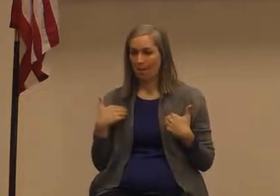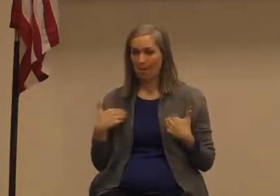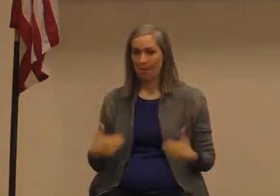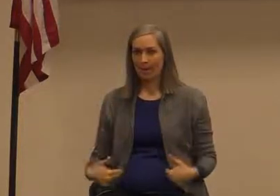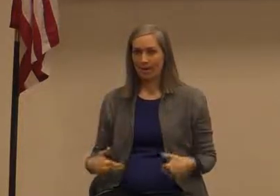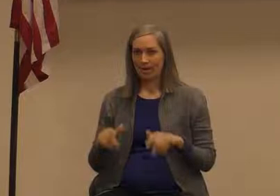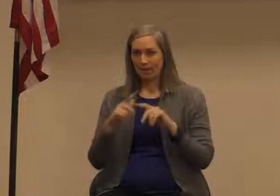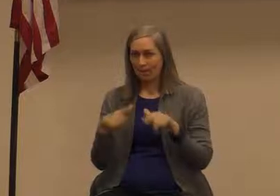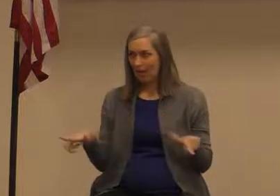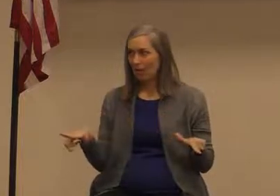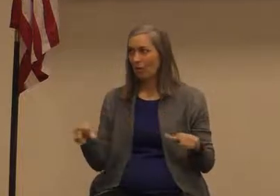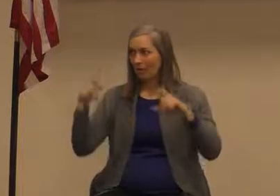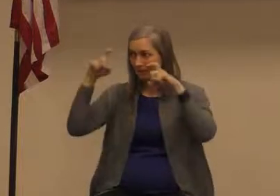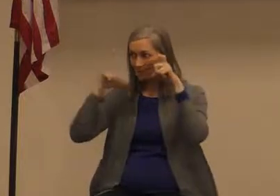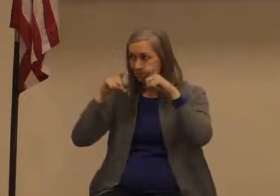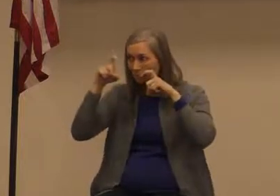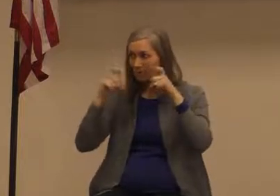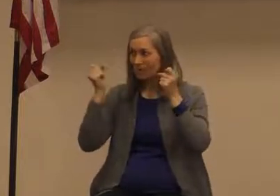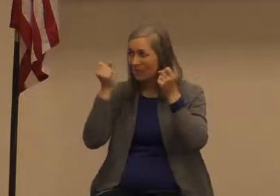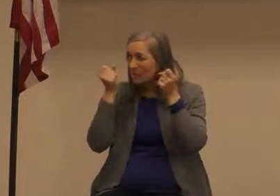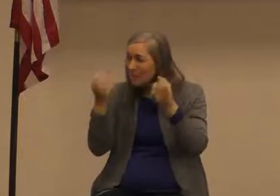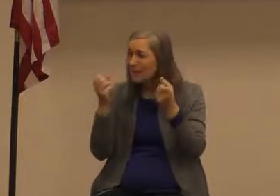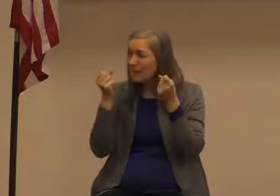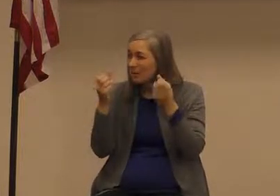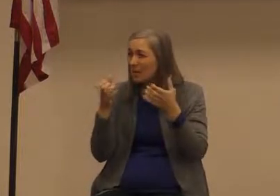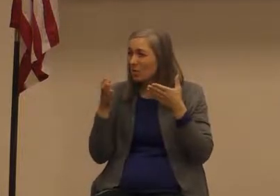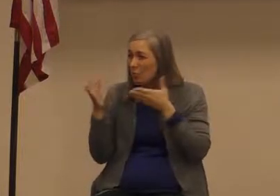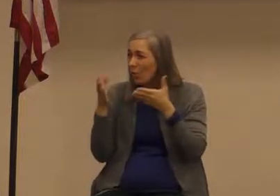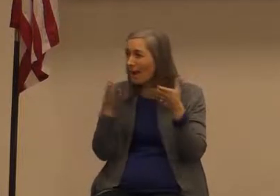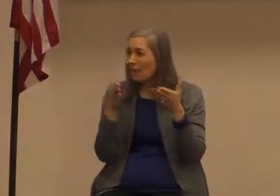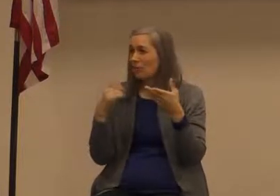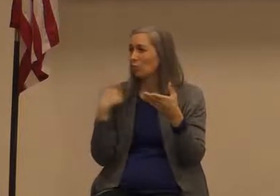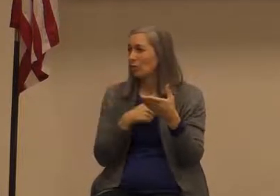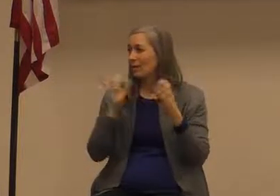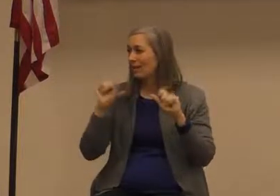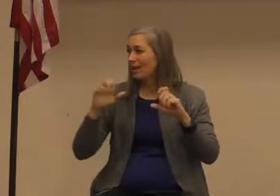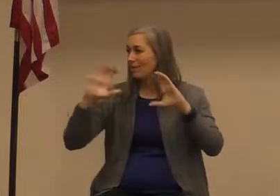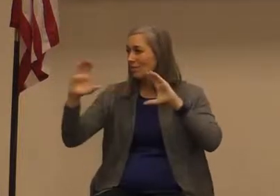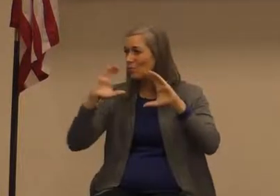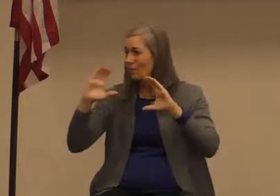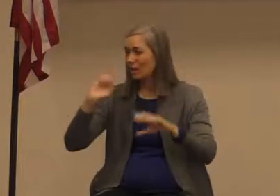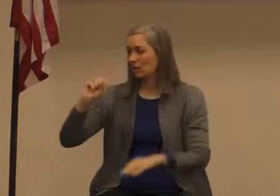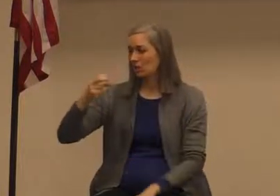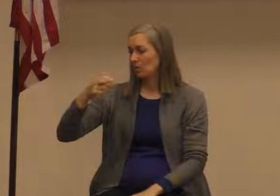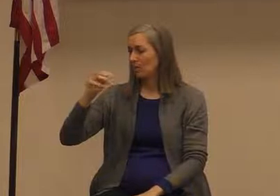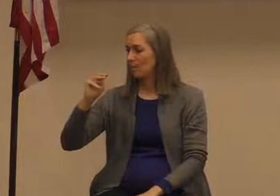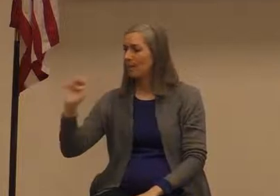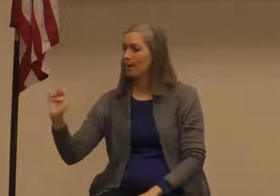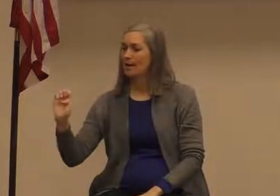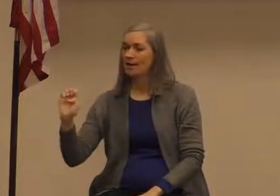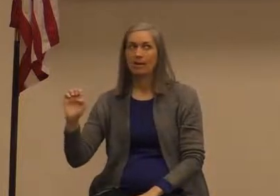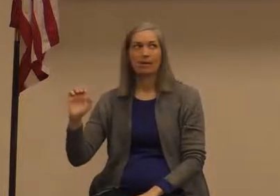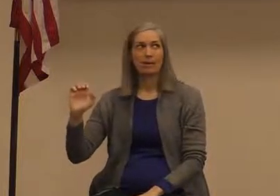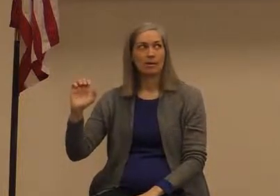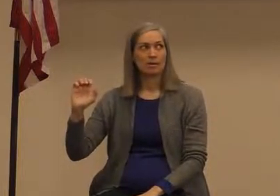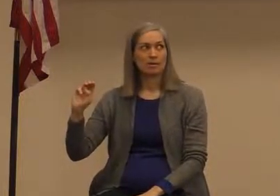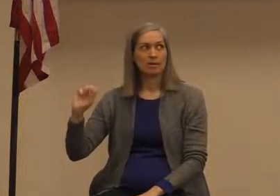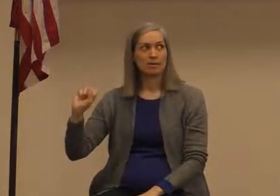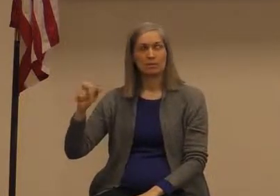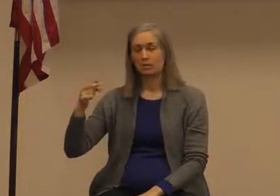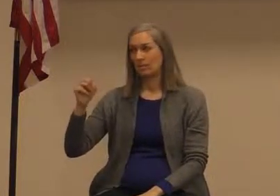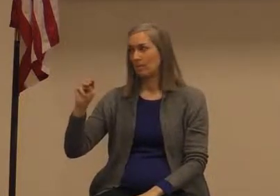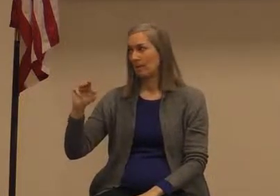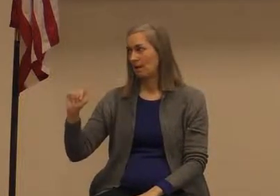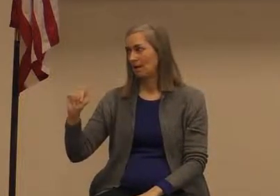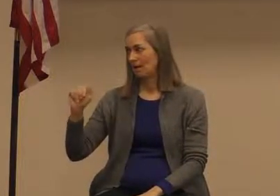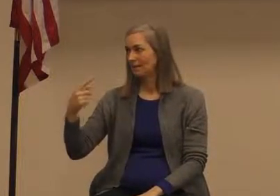expressions there's a whole host of ways that we communicate and so what what the shema is telling us is that hey listen god is trying to tell you something